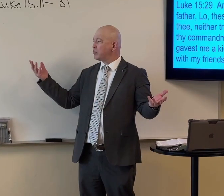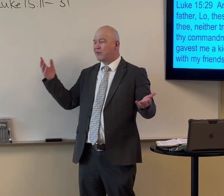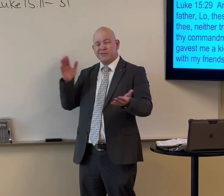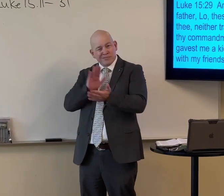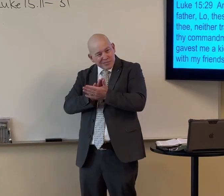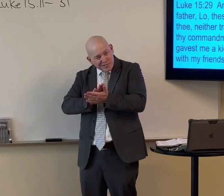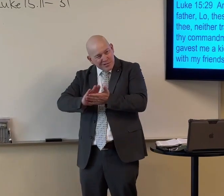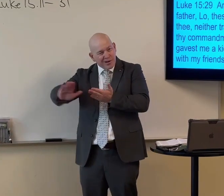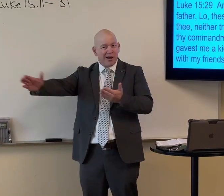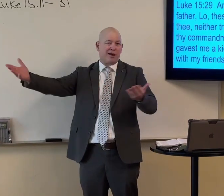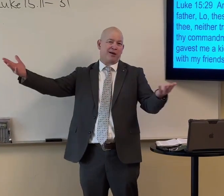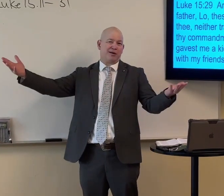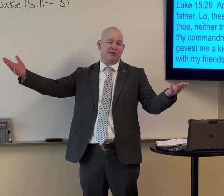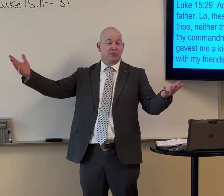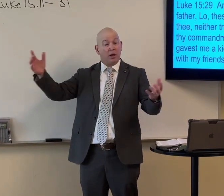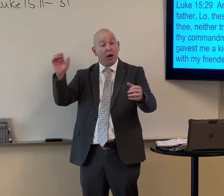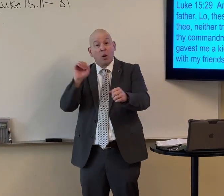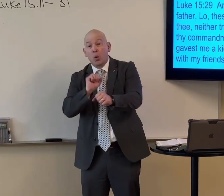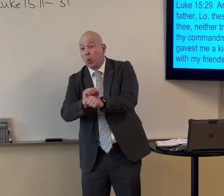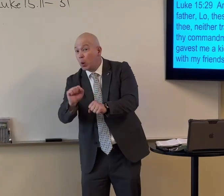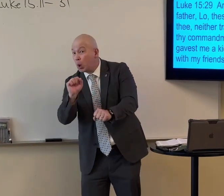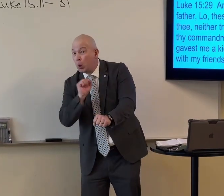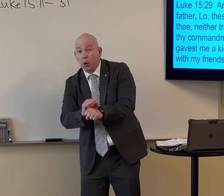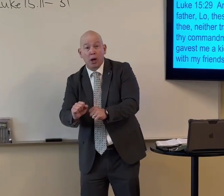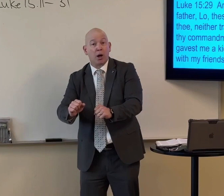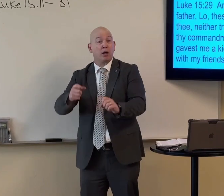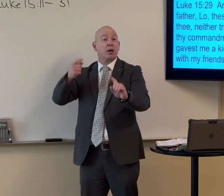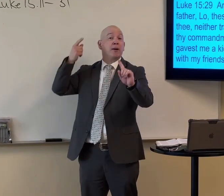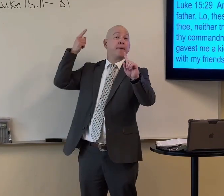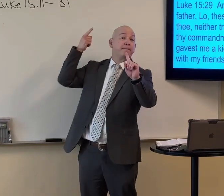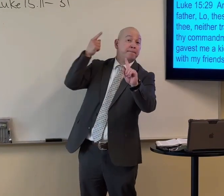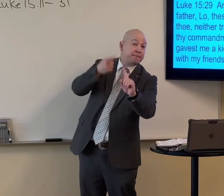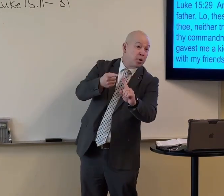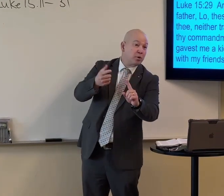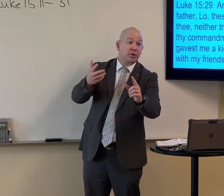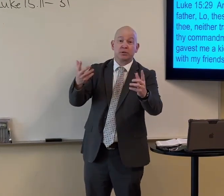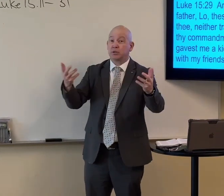Doesn't matter that you've got plenty of food. Doesn't matter that you've got a nice life. Doesn't matter that you're able to work.